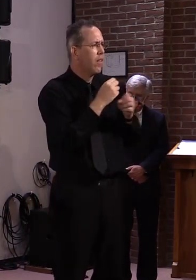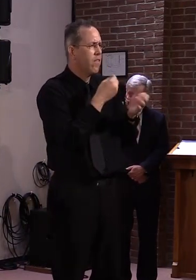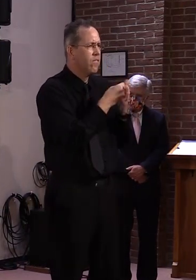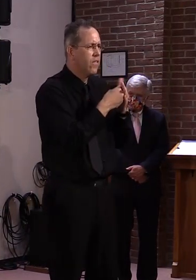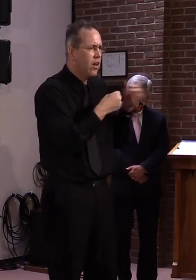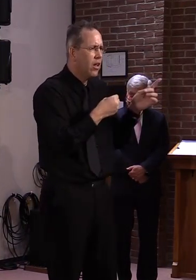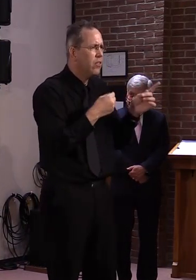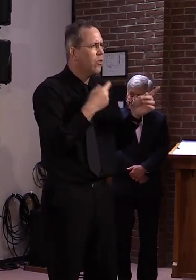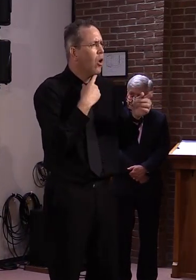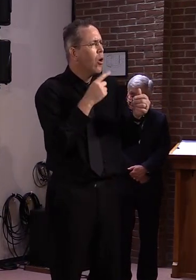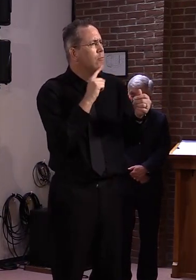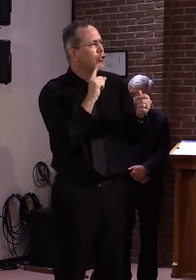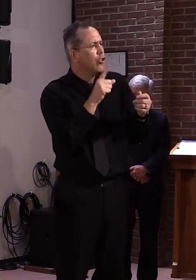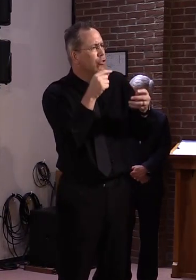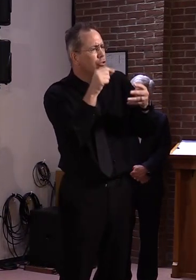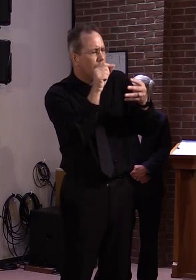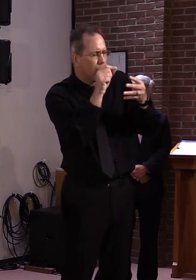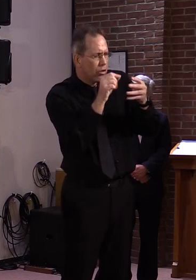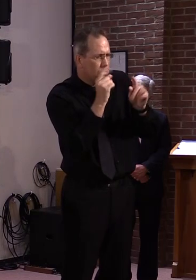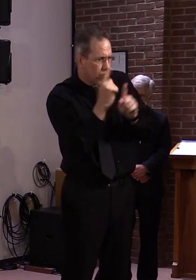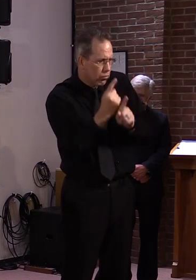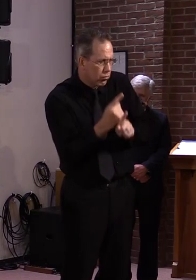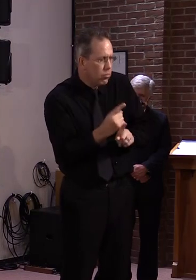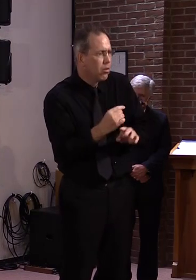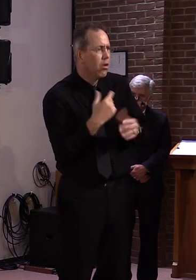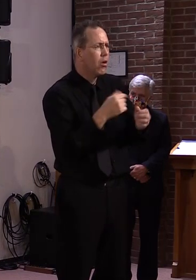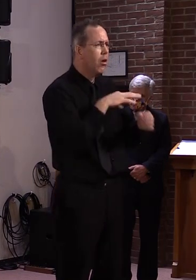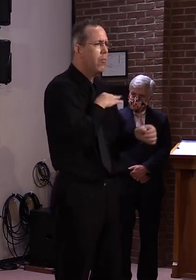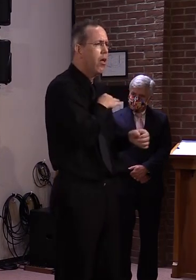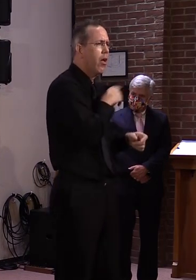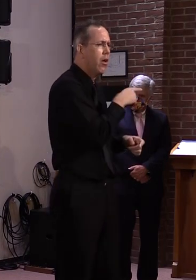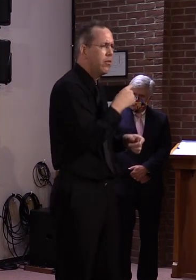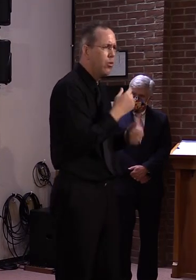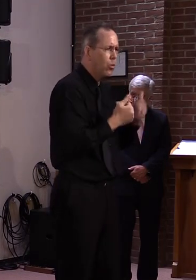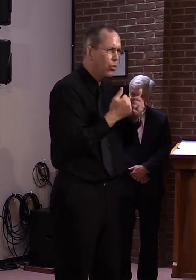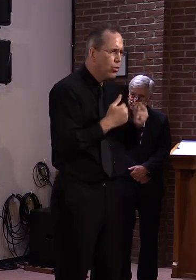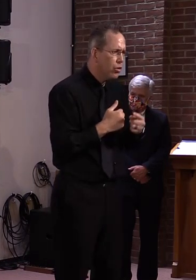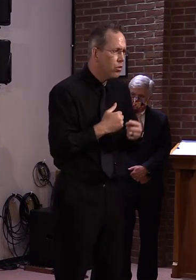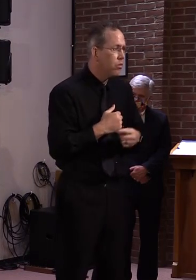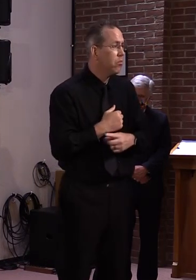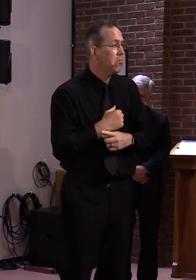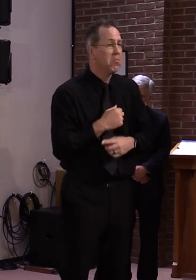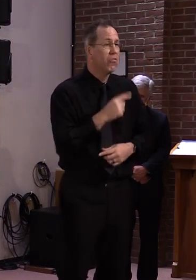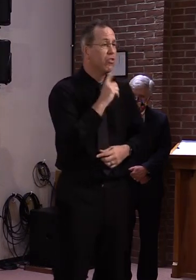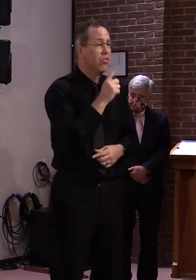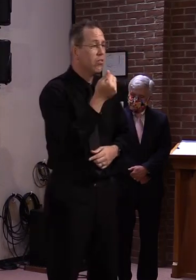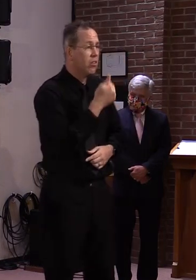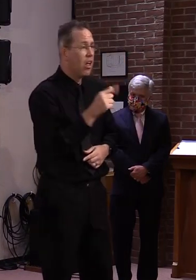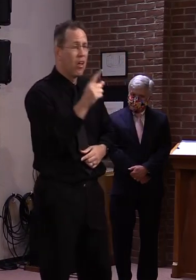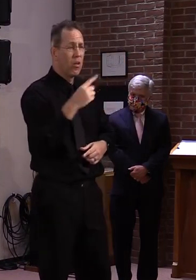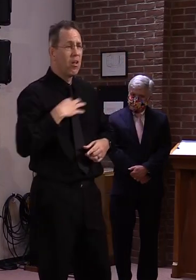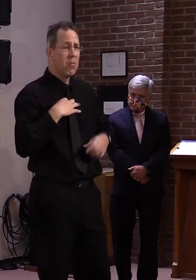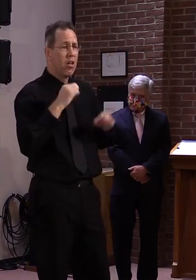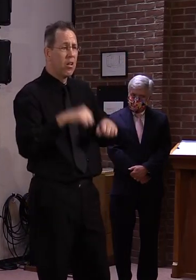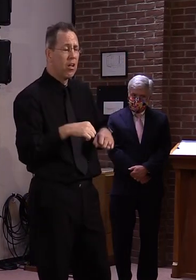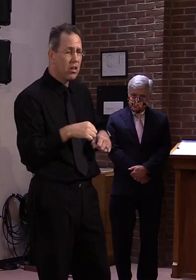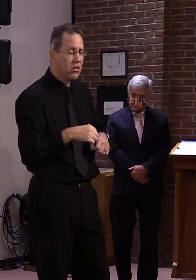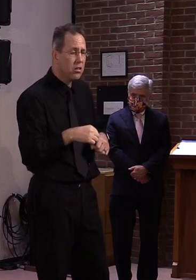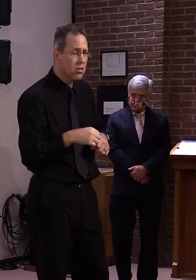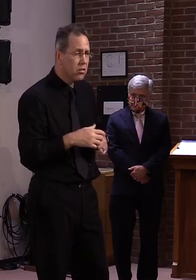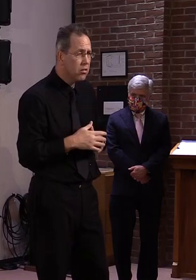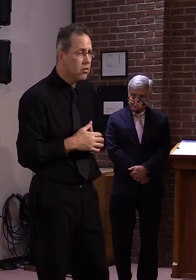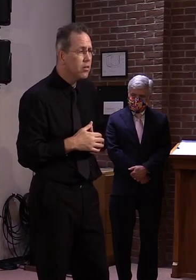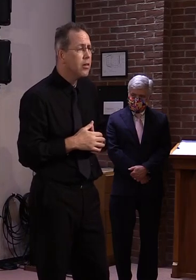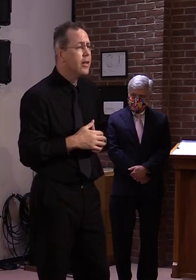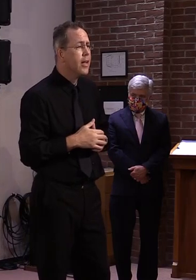uh, problematic areas, uh, where I believe in some areas they wanted 75% loss. Uh, where we